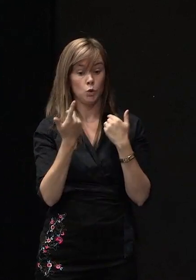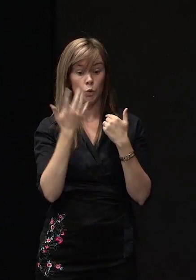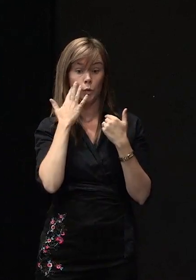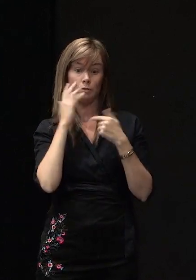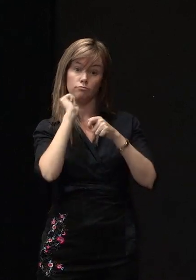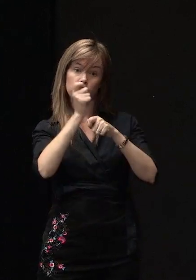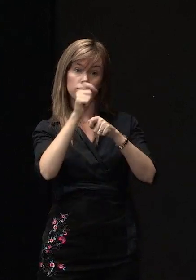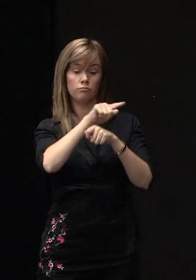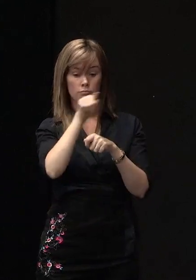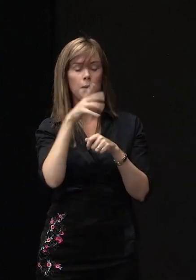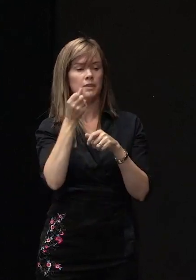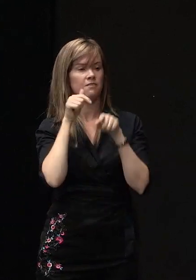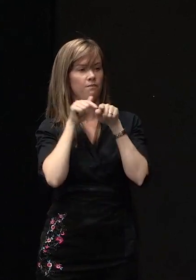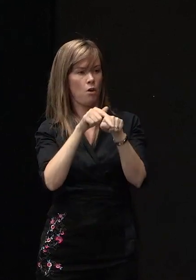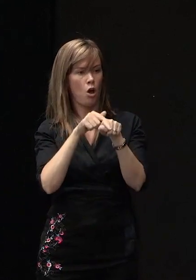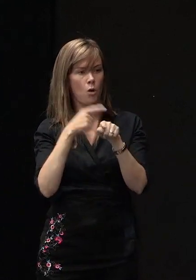building code.